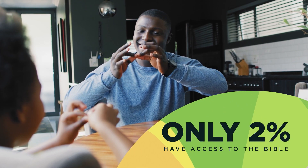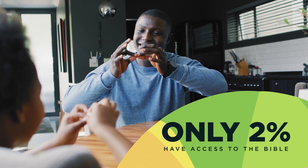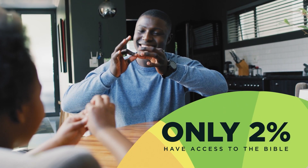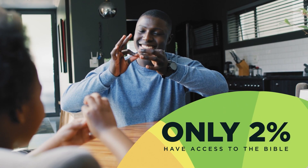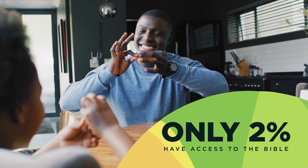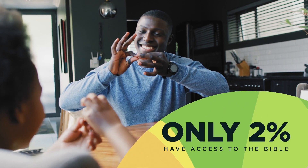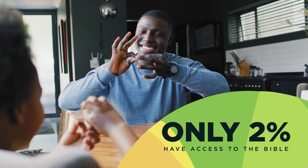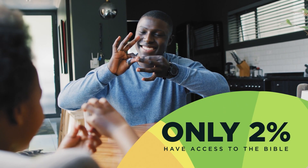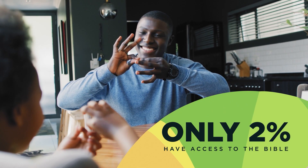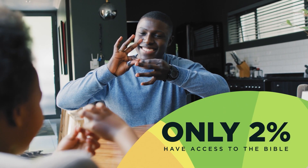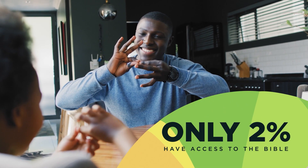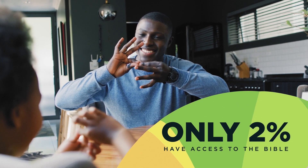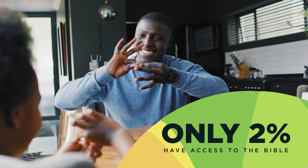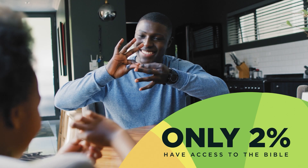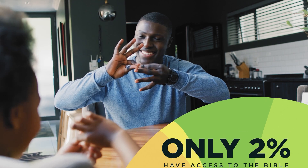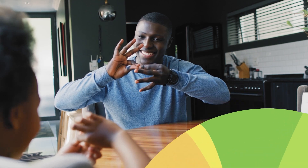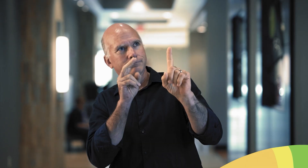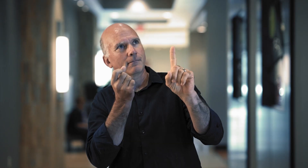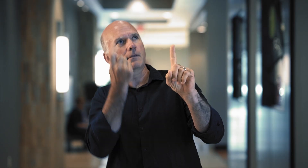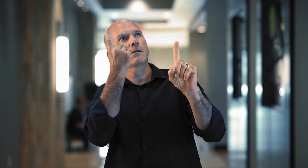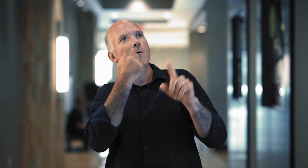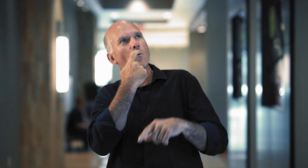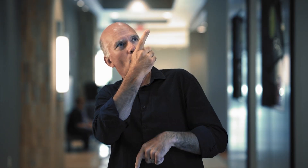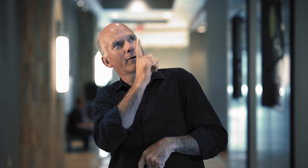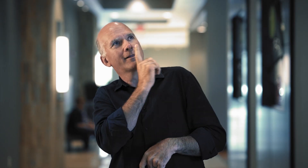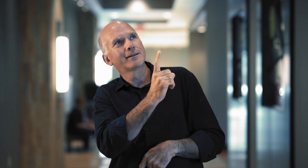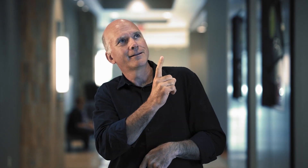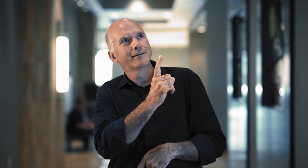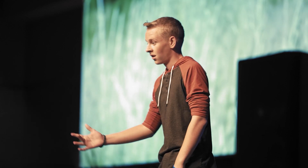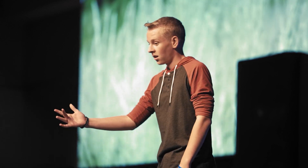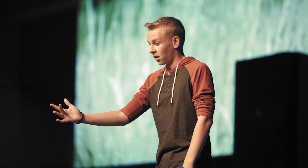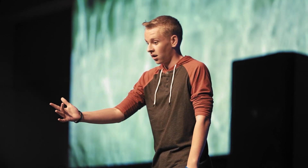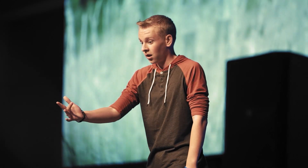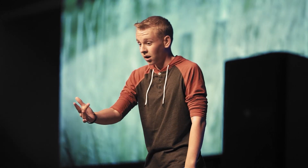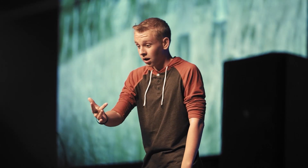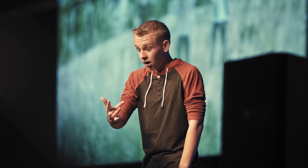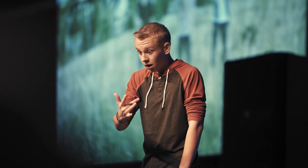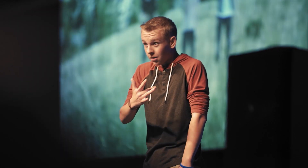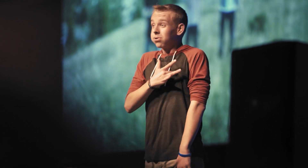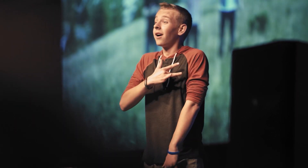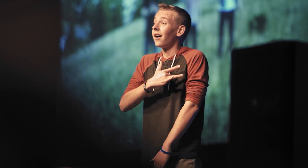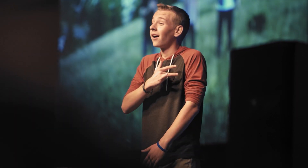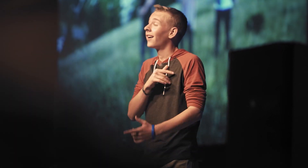have encountered Jesus. Sign language is a visual language, distinct from spoken or written languages.